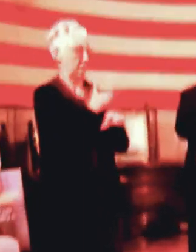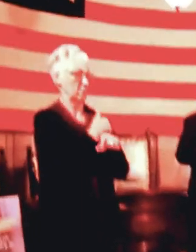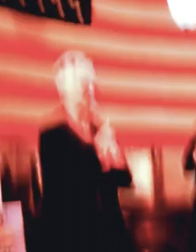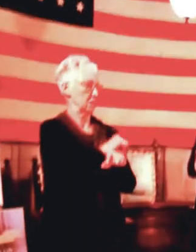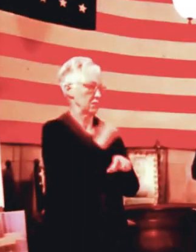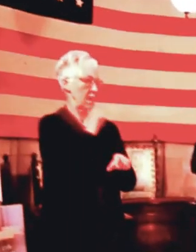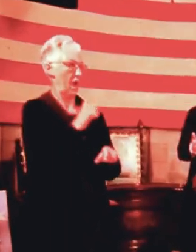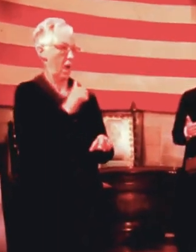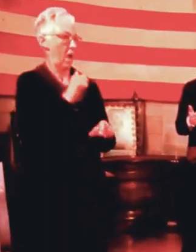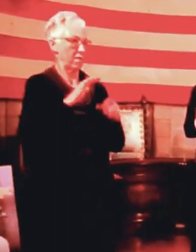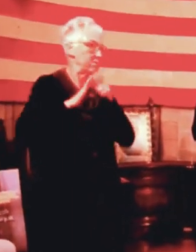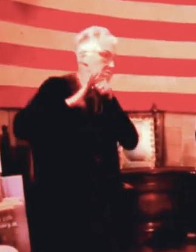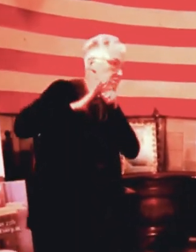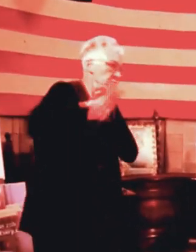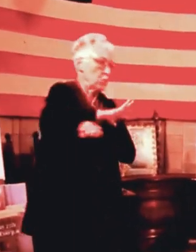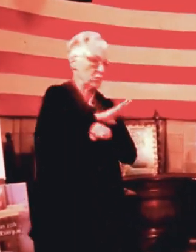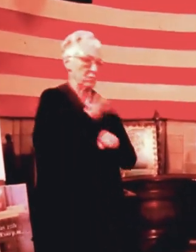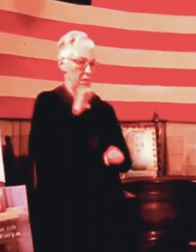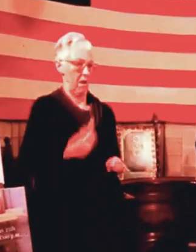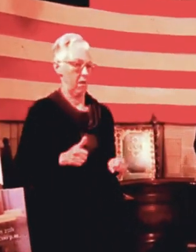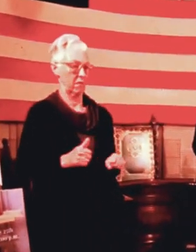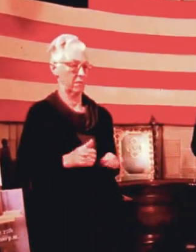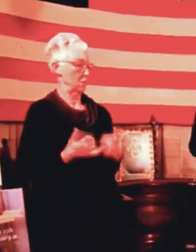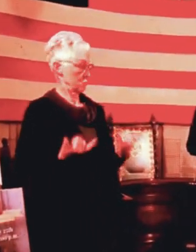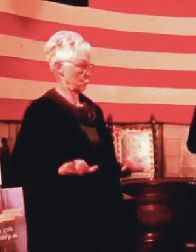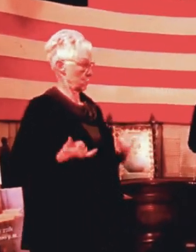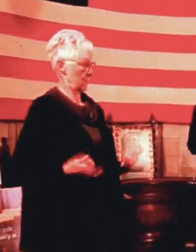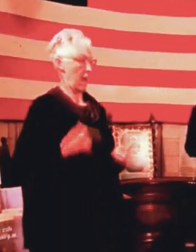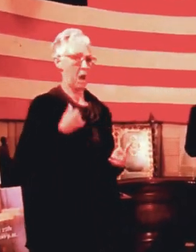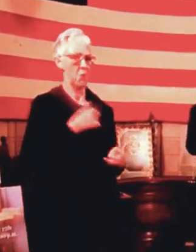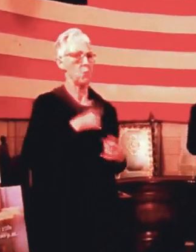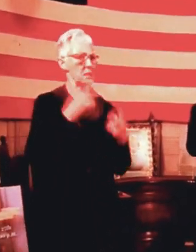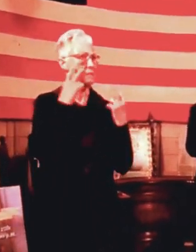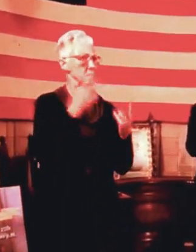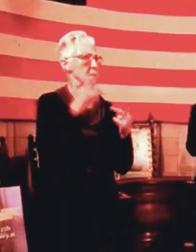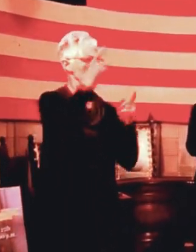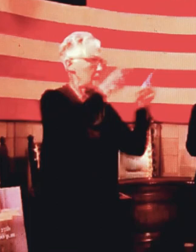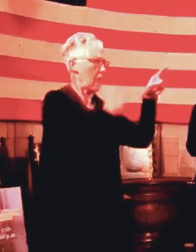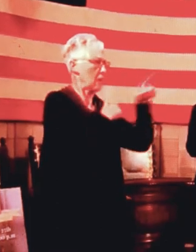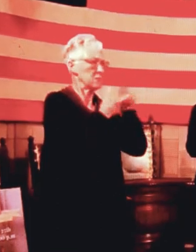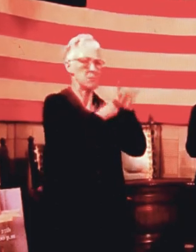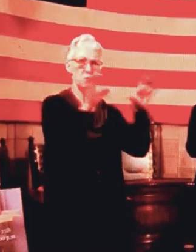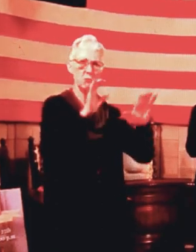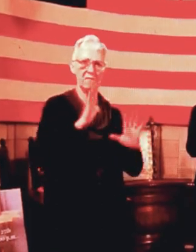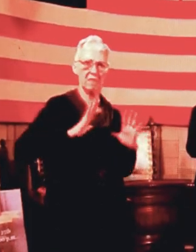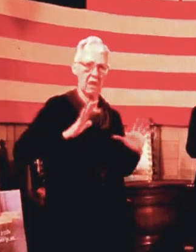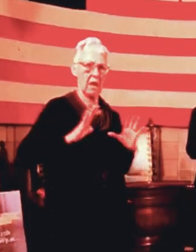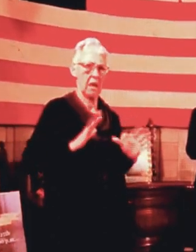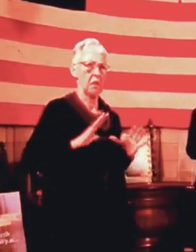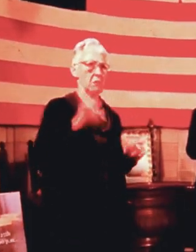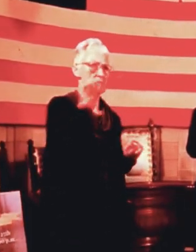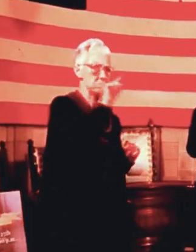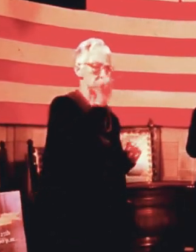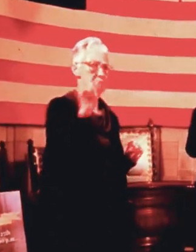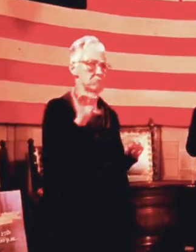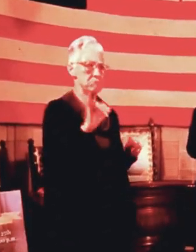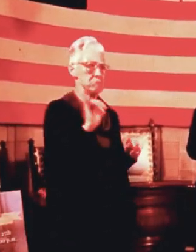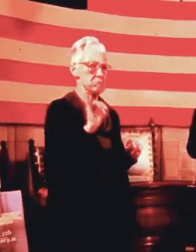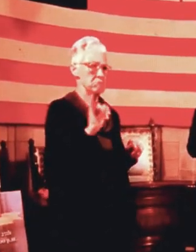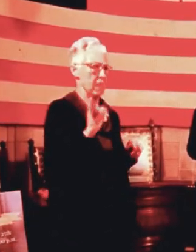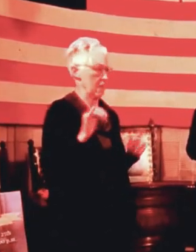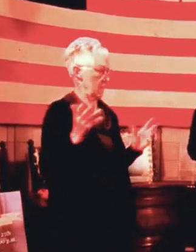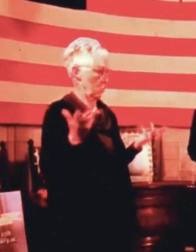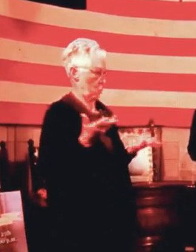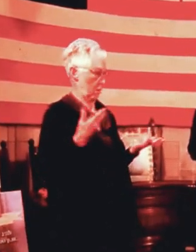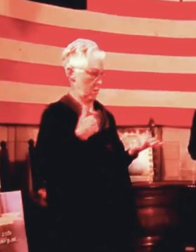is that we've got plenty of capacity in our health care system. And we're trying to find what is that right speed to be able to allow people to return to